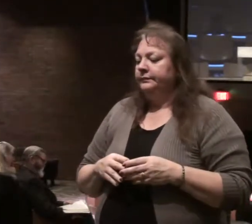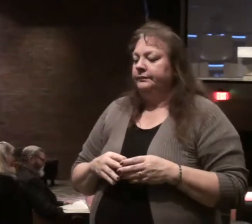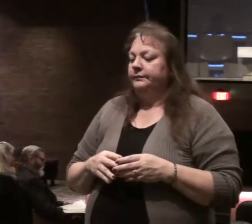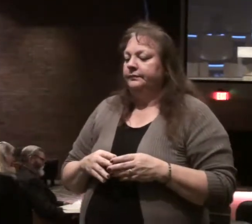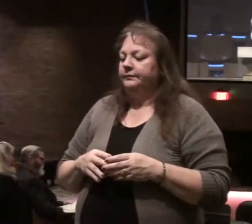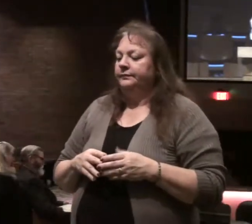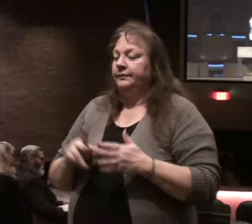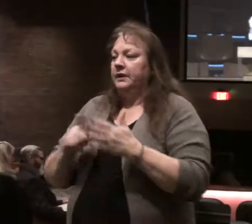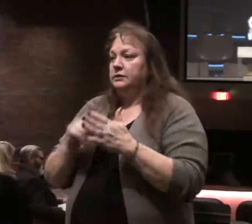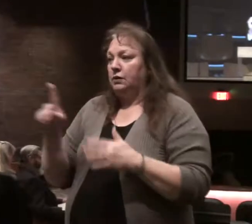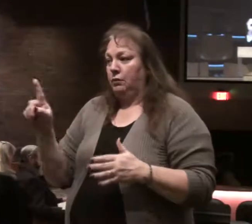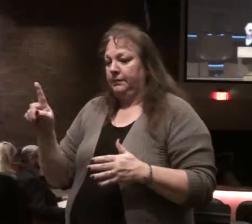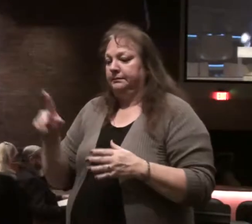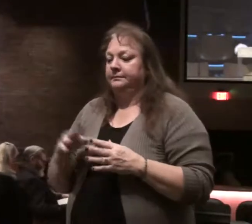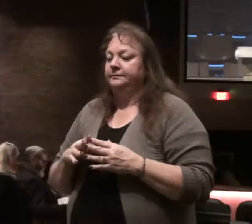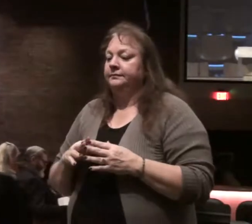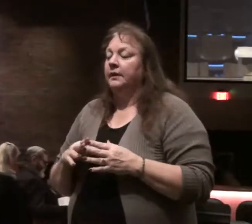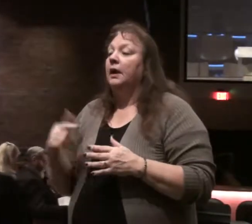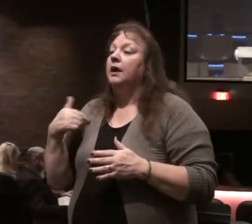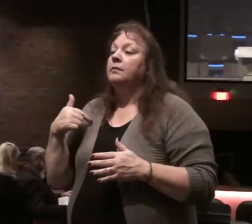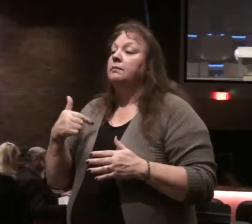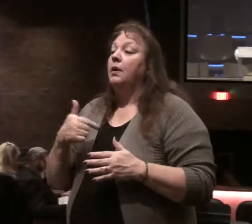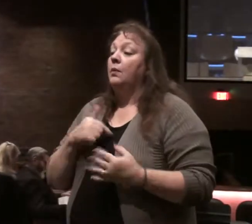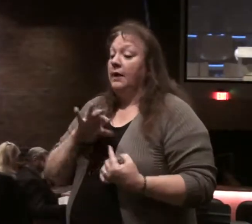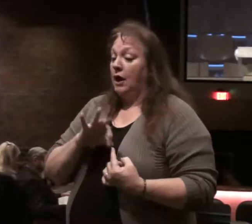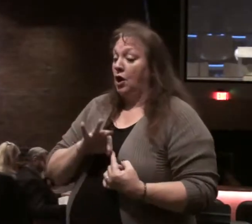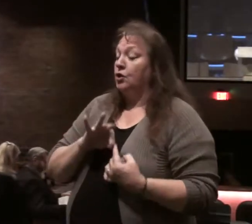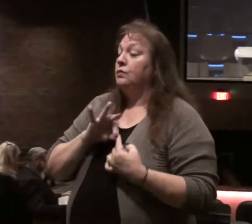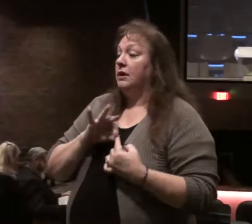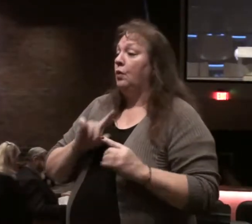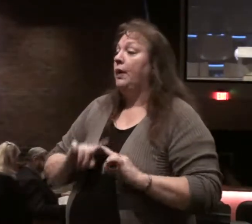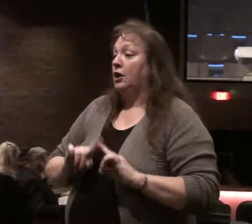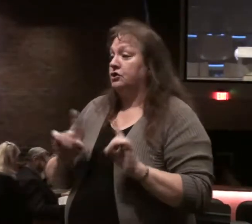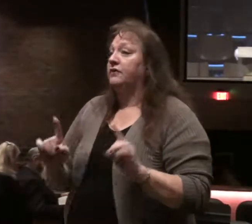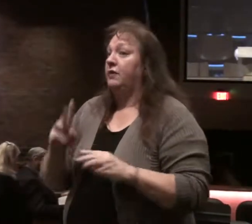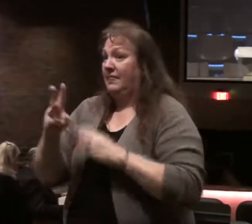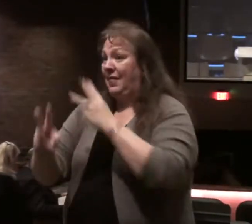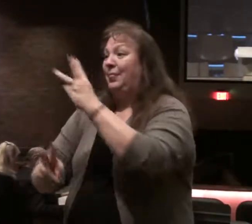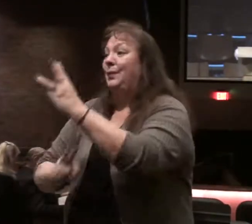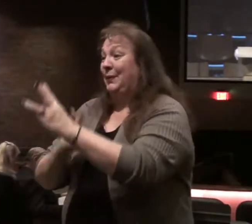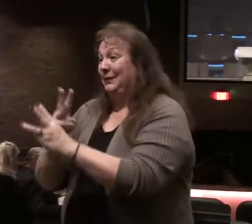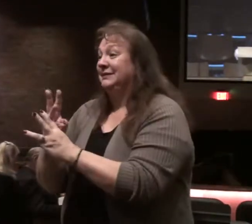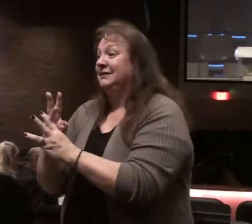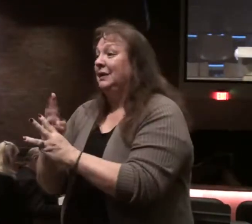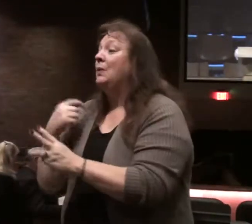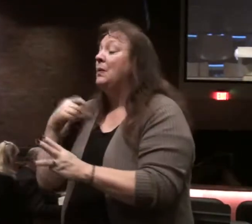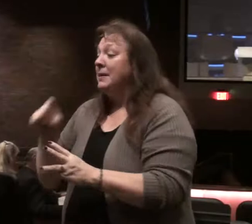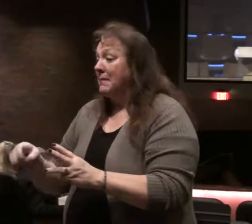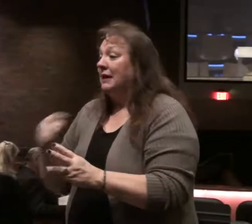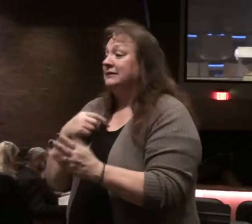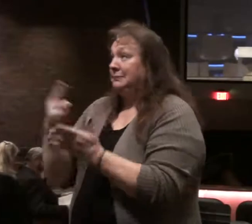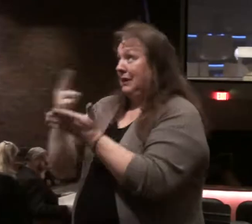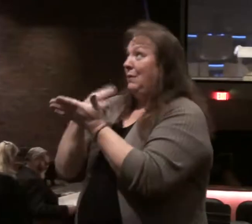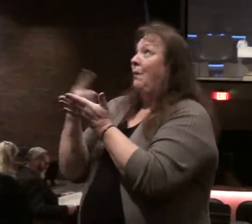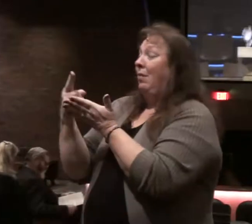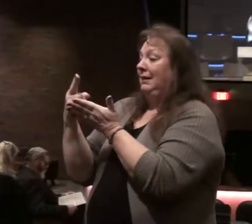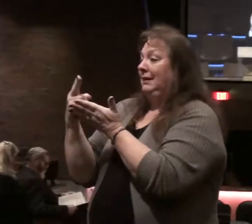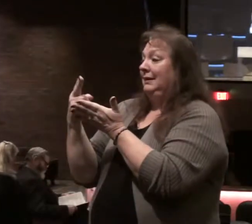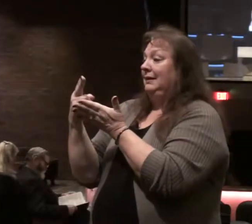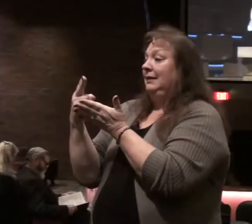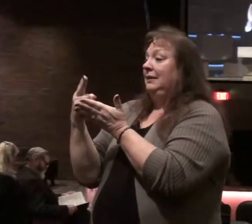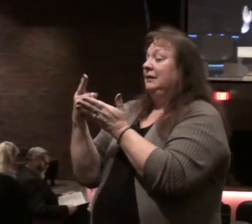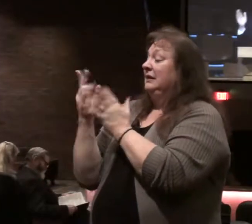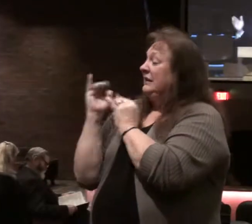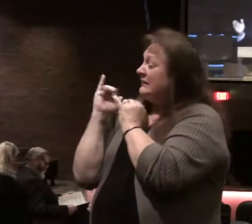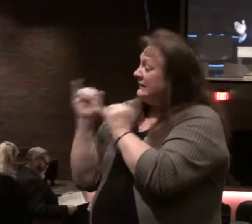Psalm 1. But we are unique. We are to be holy. We are not to go